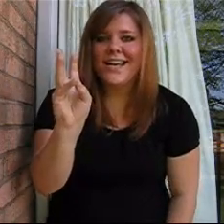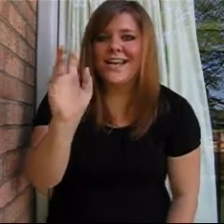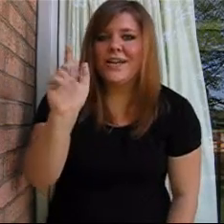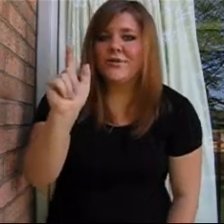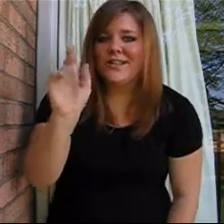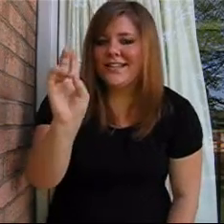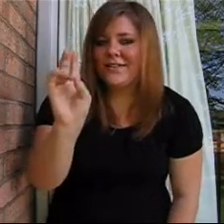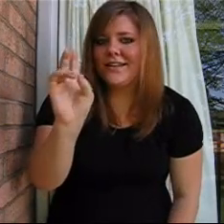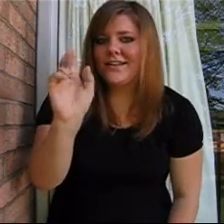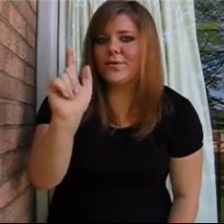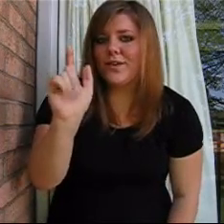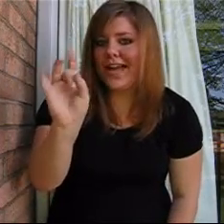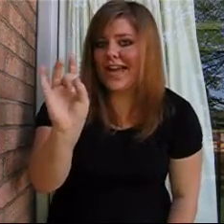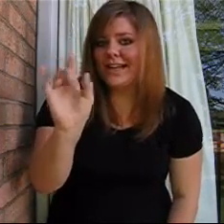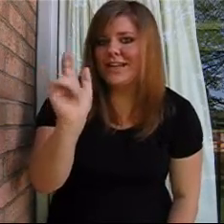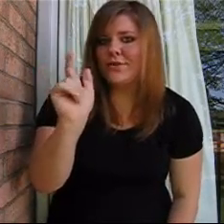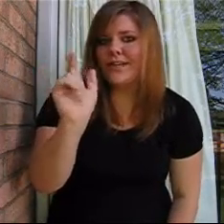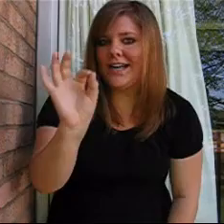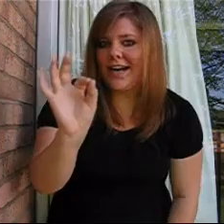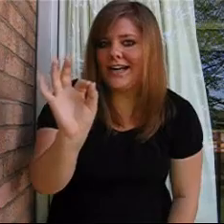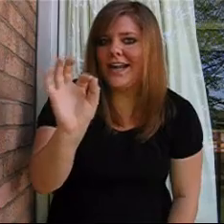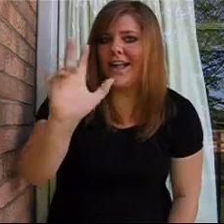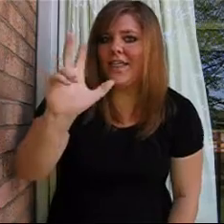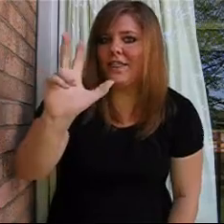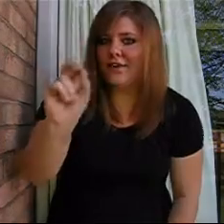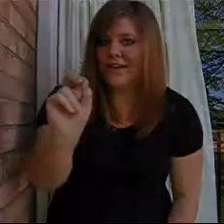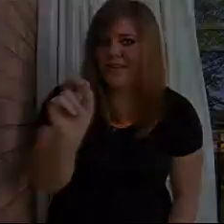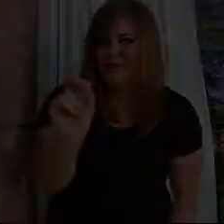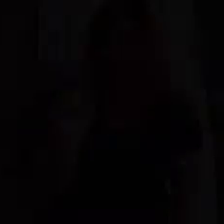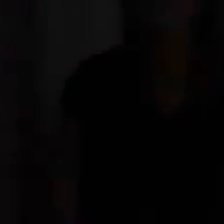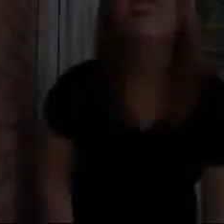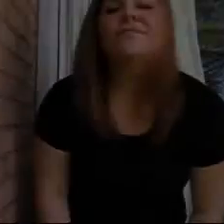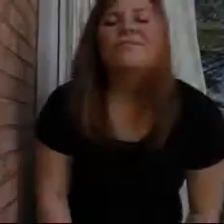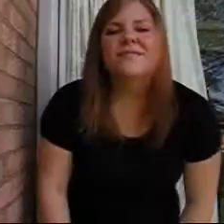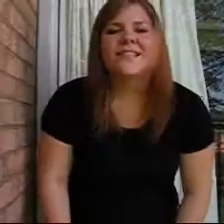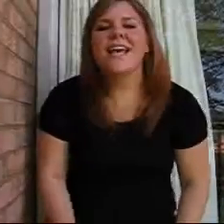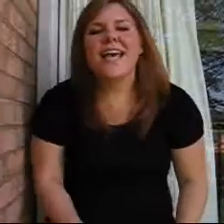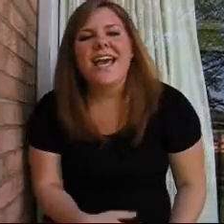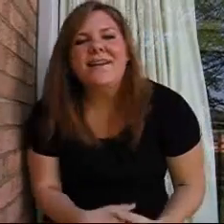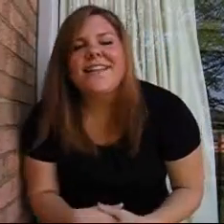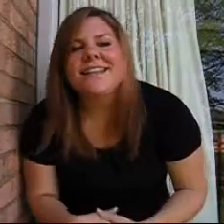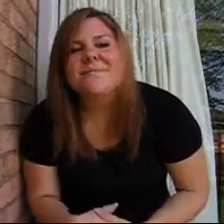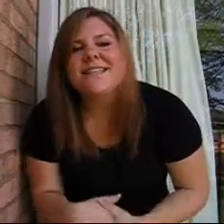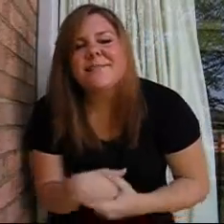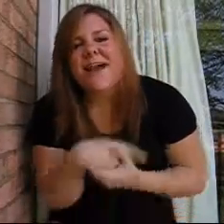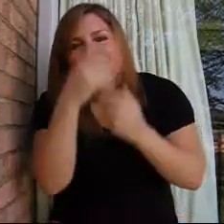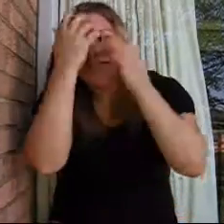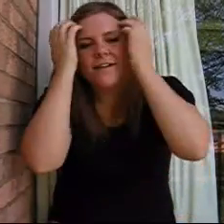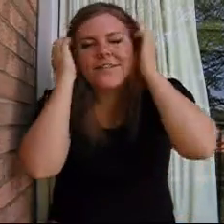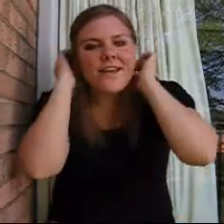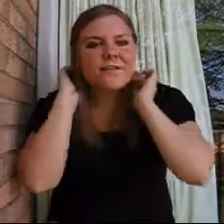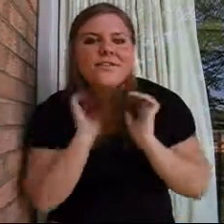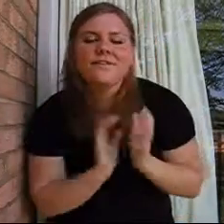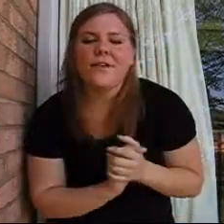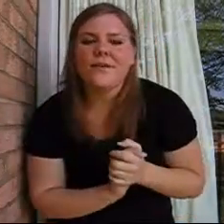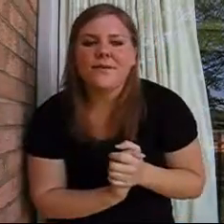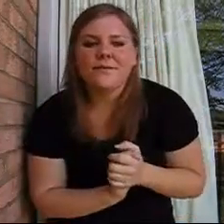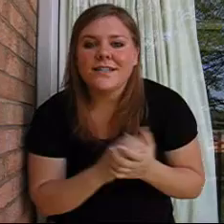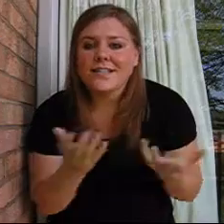26, 27, 28, 29, 30. Anyway, that's the basic pattern. After that, you would just follow the